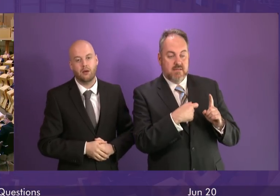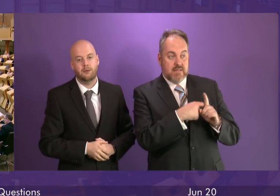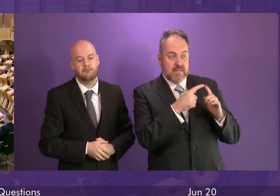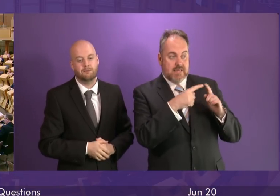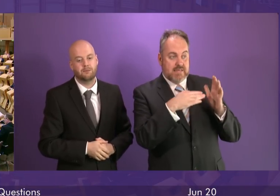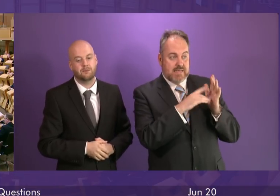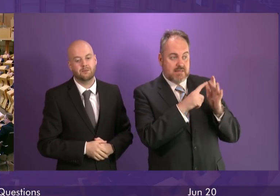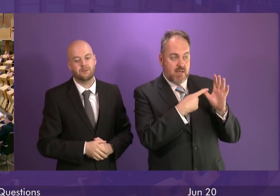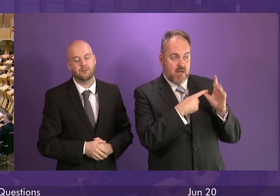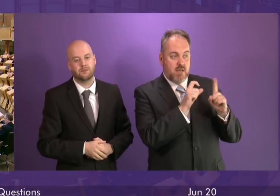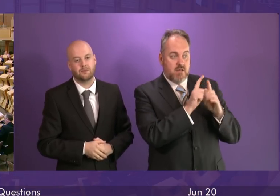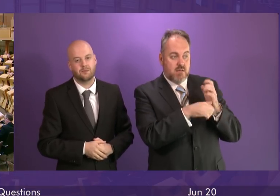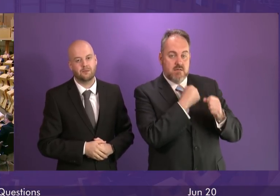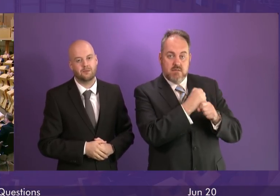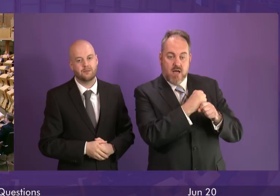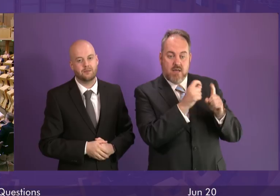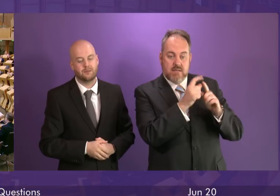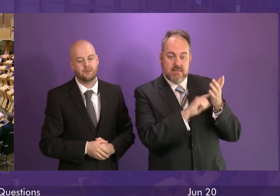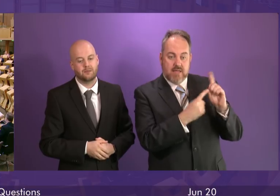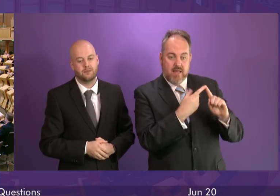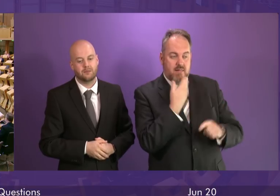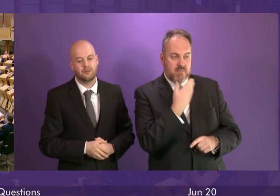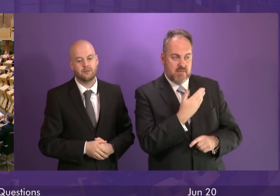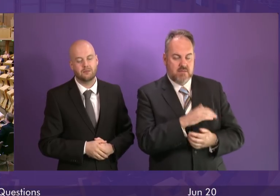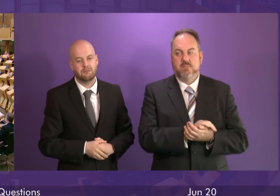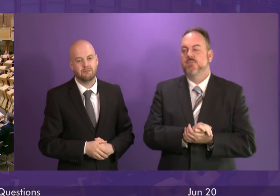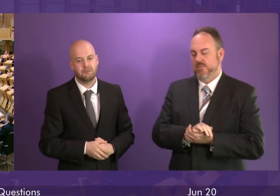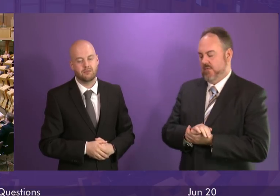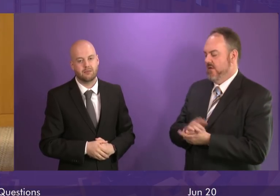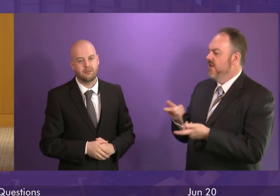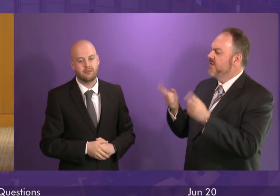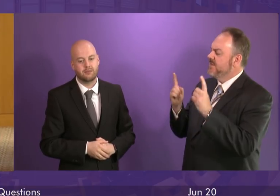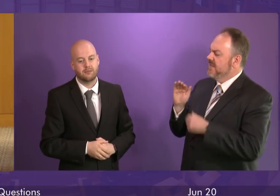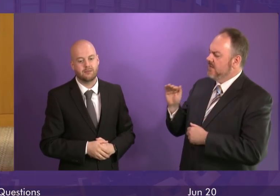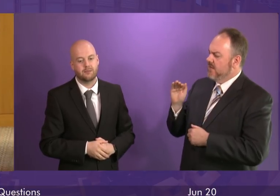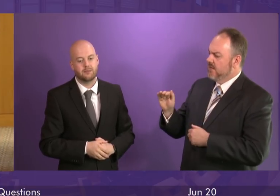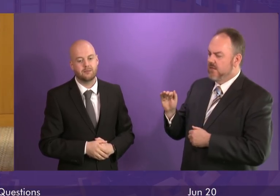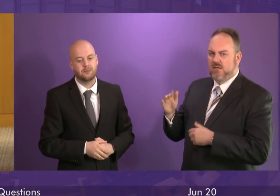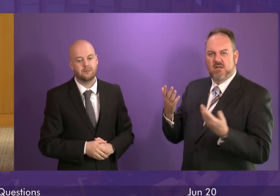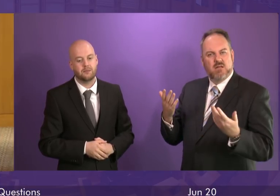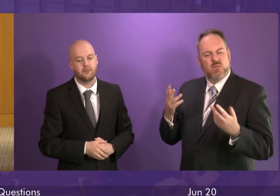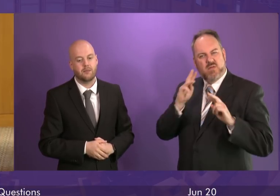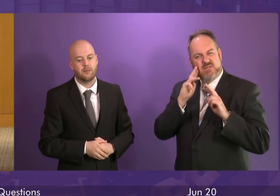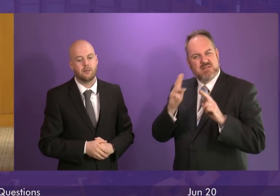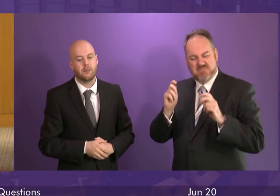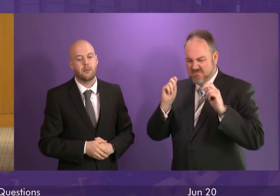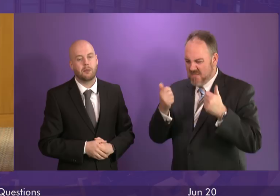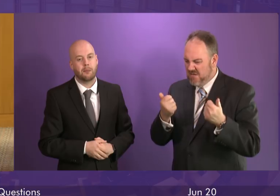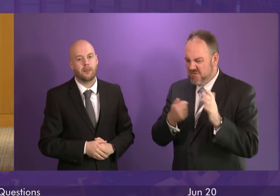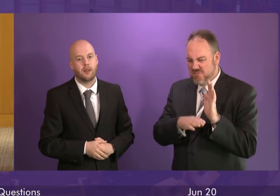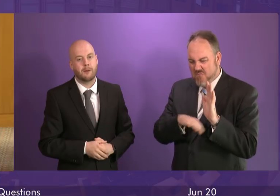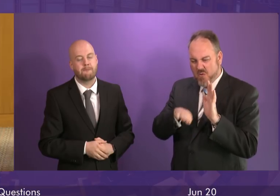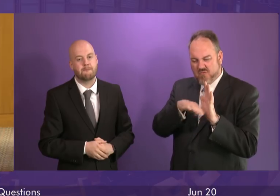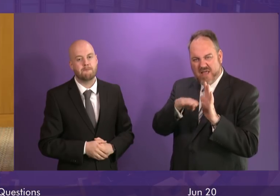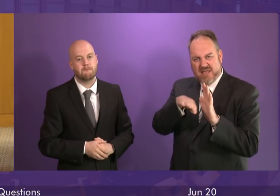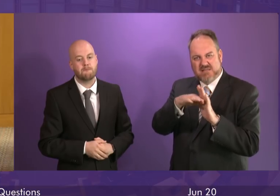Kezia Dugdale to be followed by Julian Martin. Kezia Dugdale. First Minister, despite the limited progress which has been made, this country